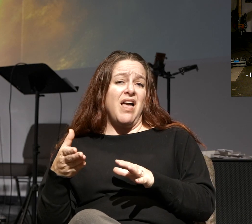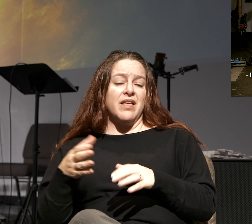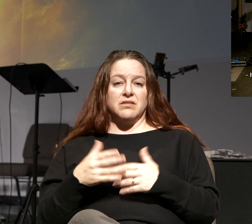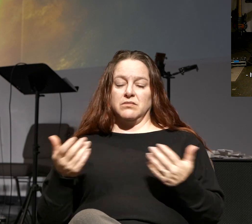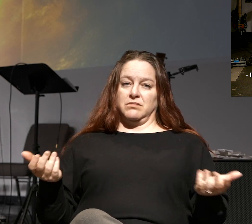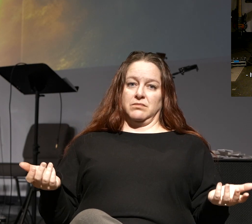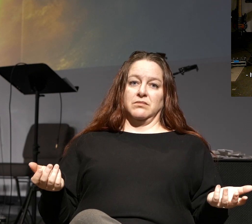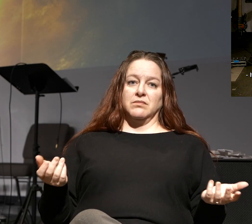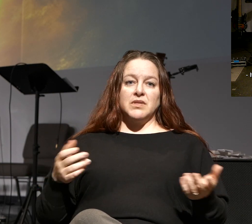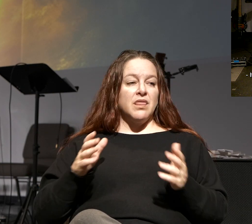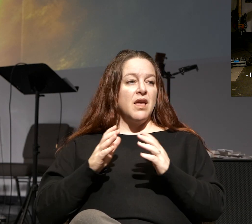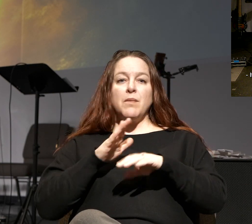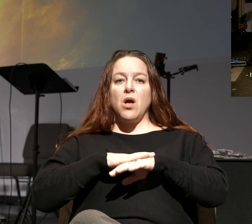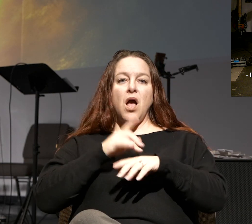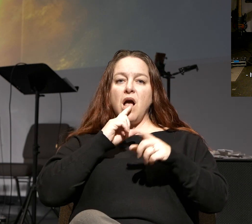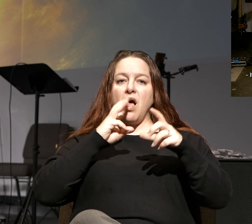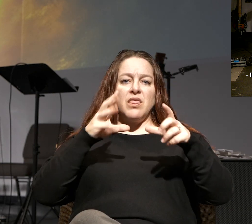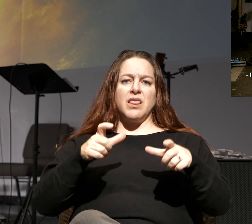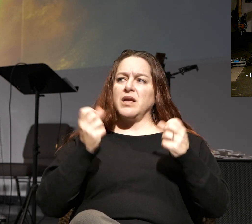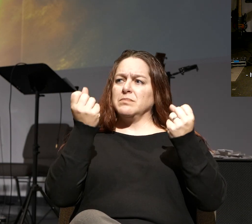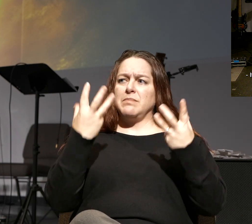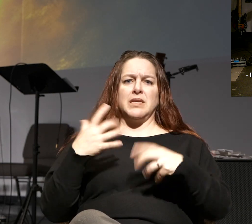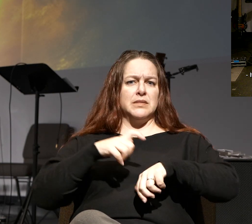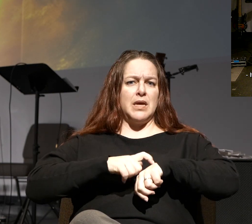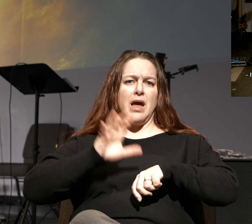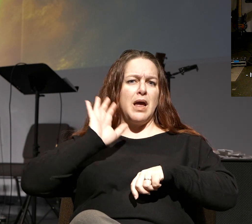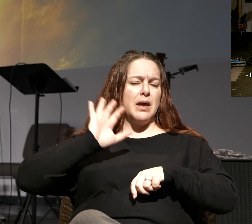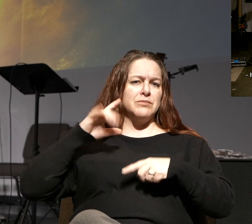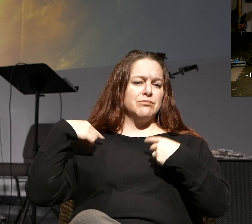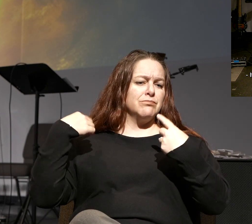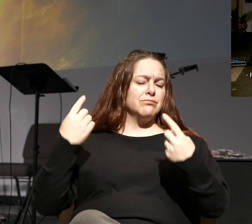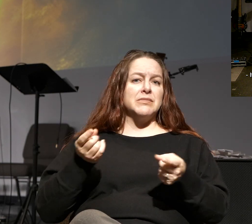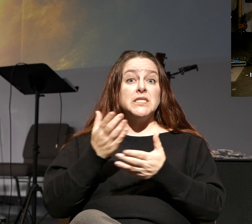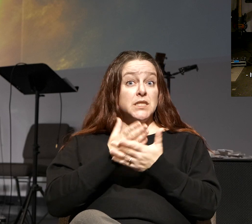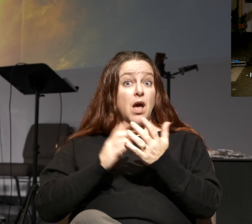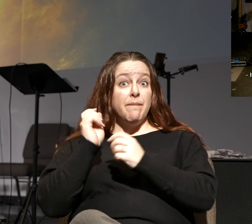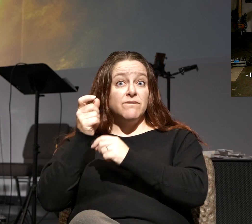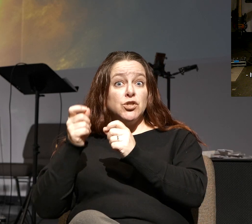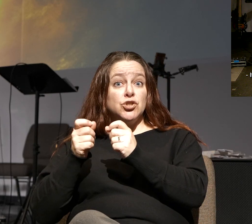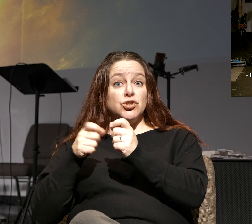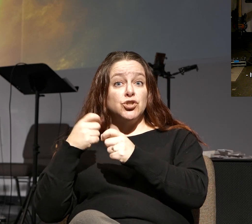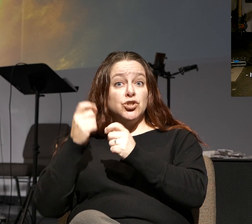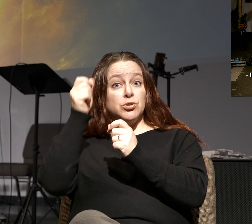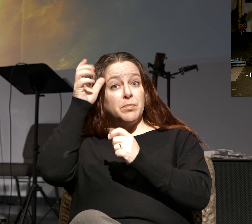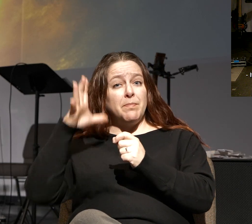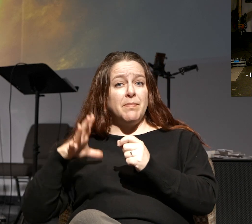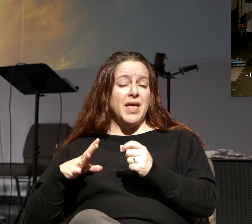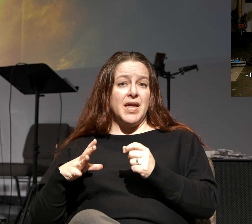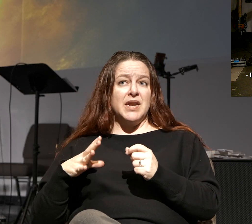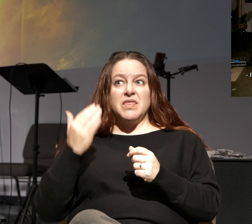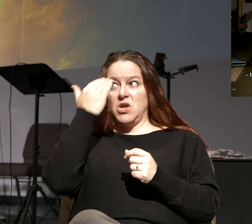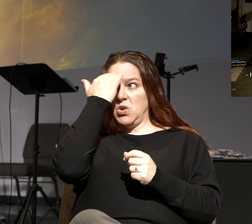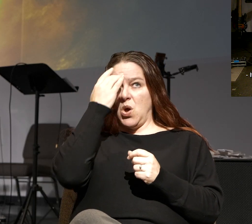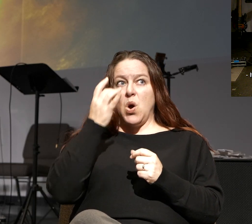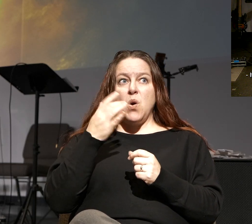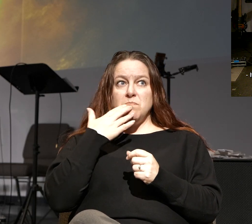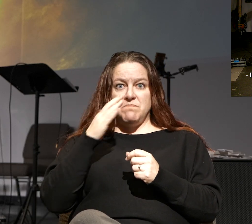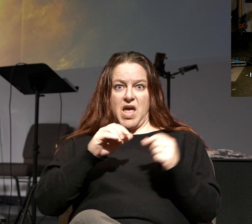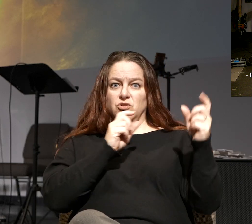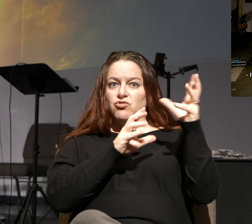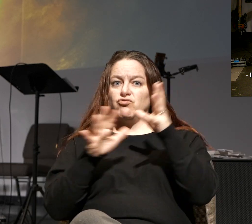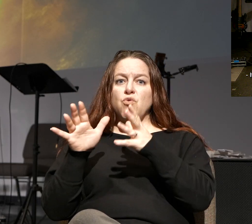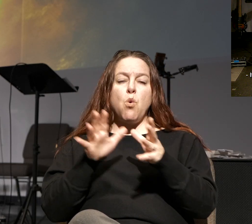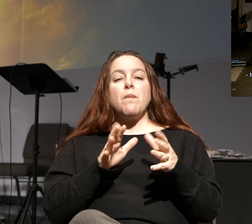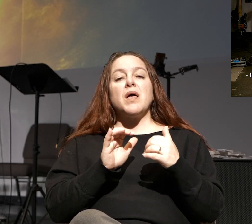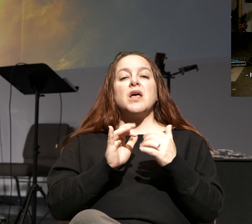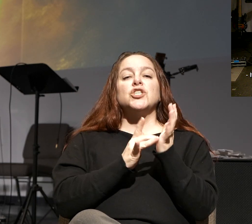to die. They've been out on the lake many times. Some of them are fishermen. They know the severity of the storm. And did you notice how